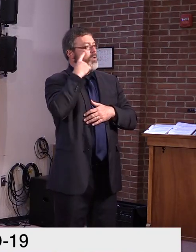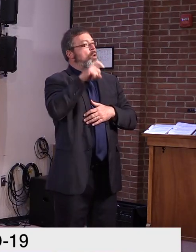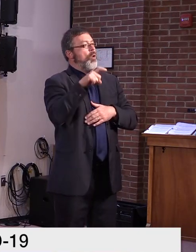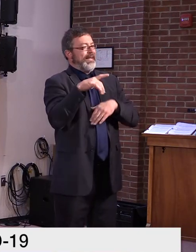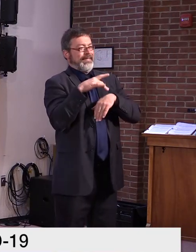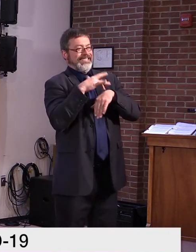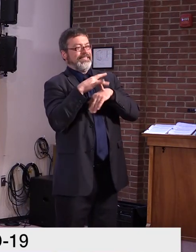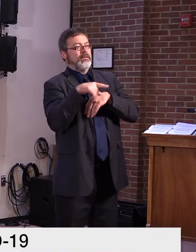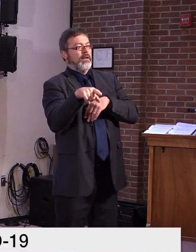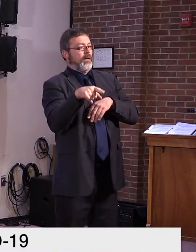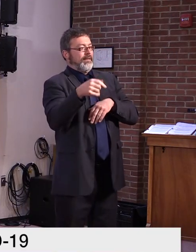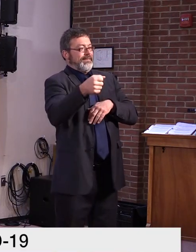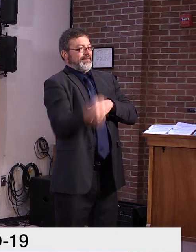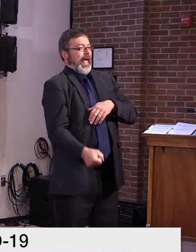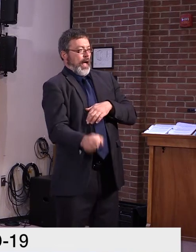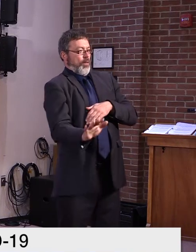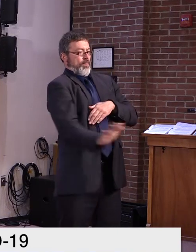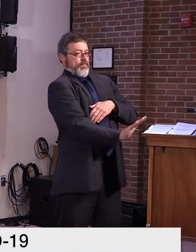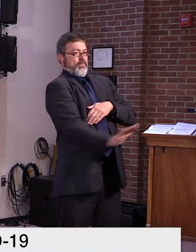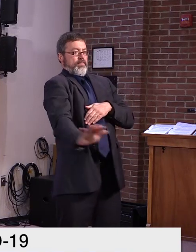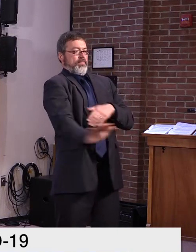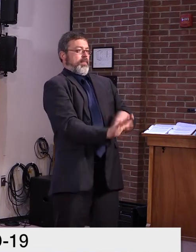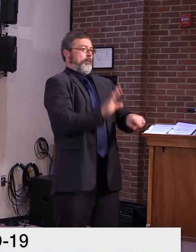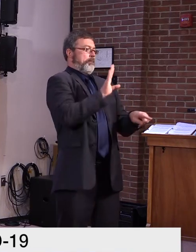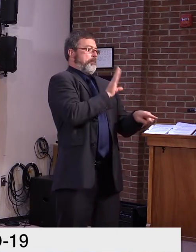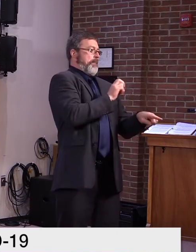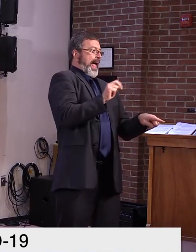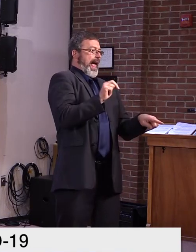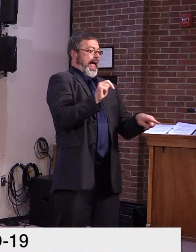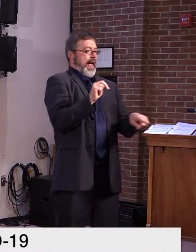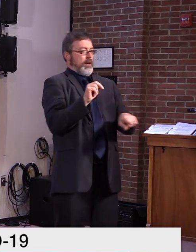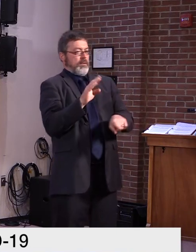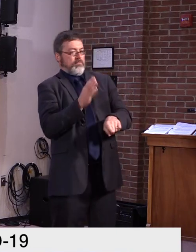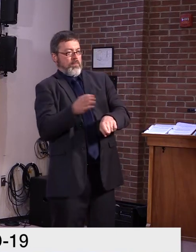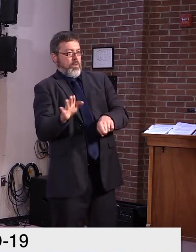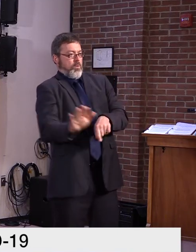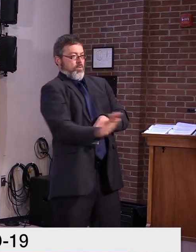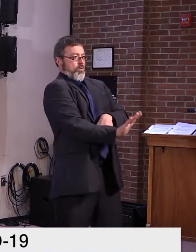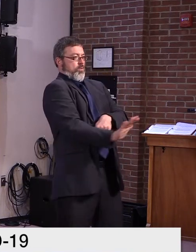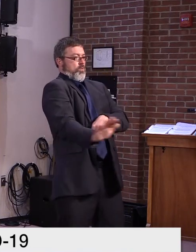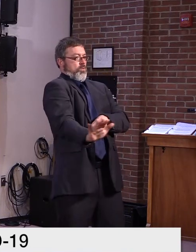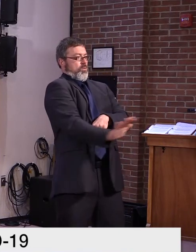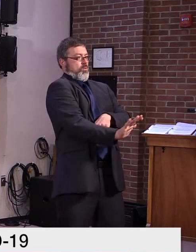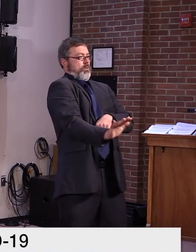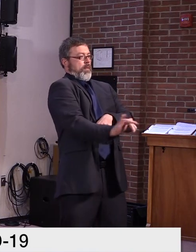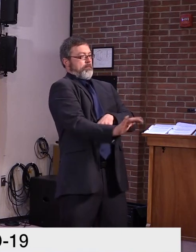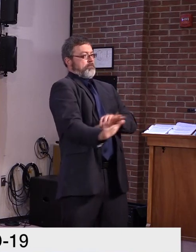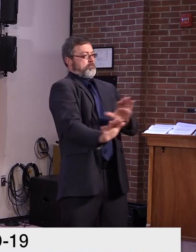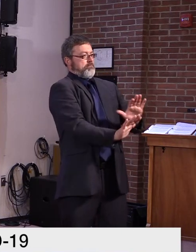that we had mentioned last week and, and certainly a couple in, in, uh,